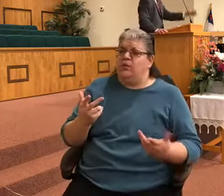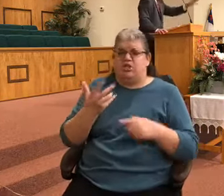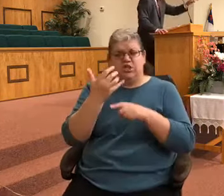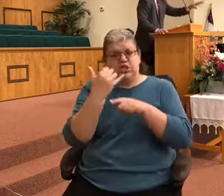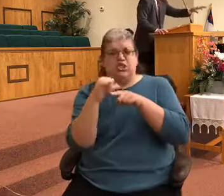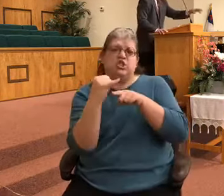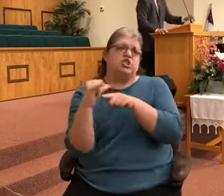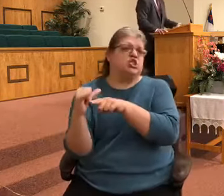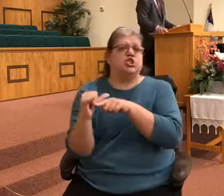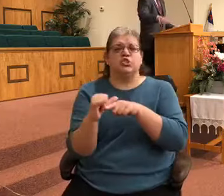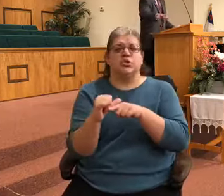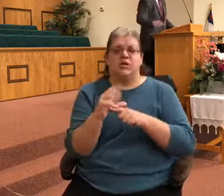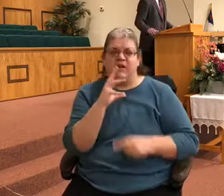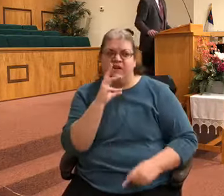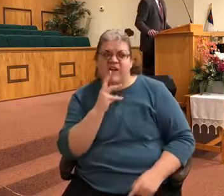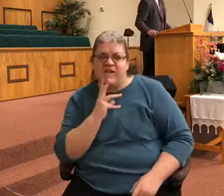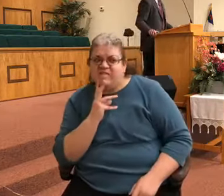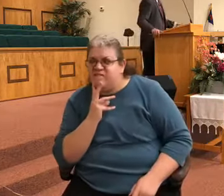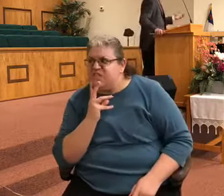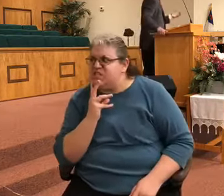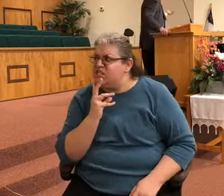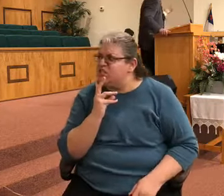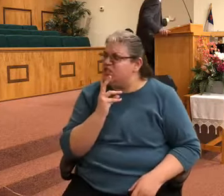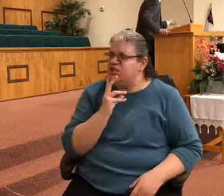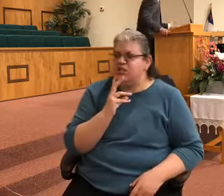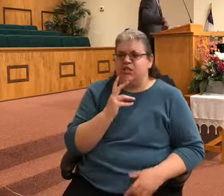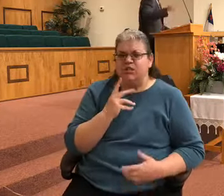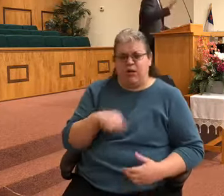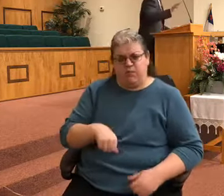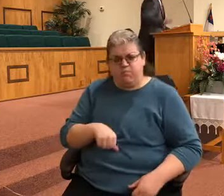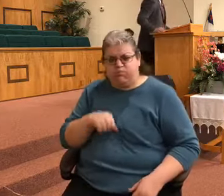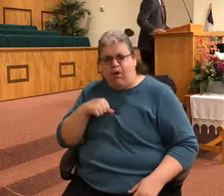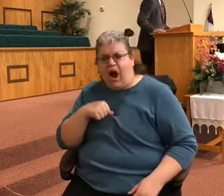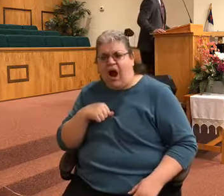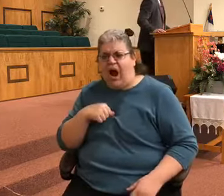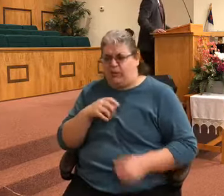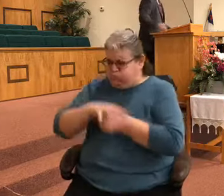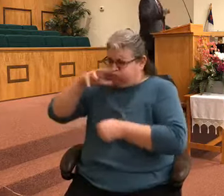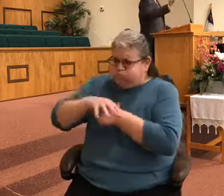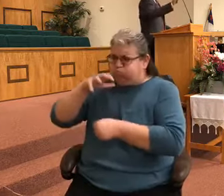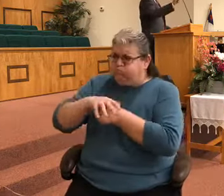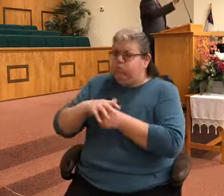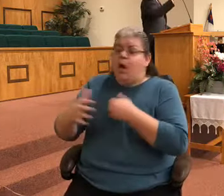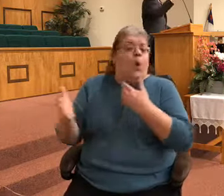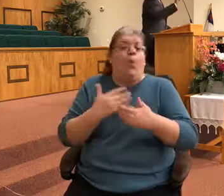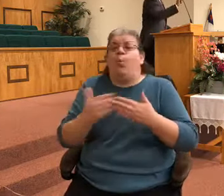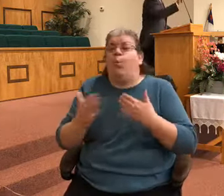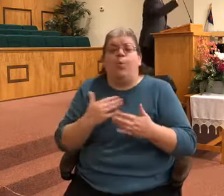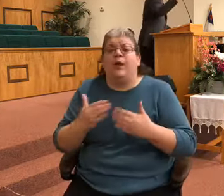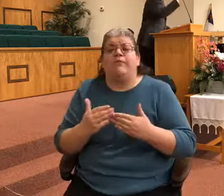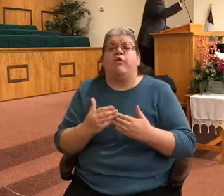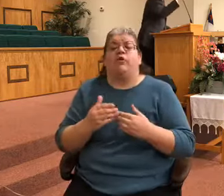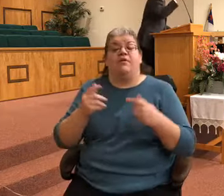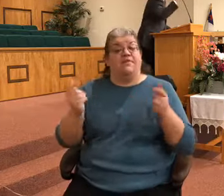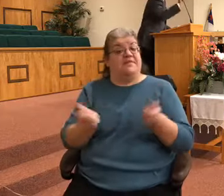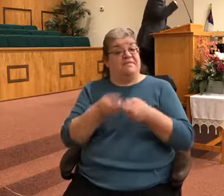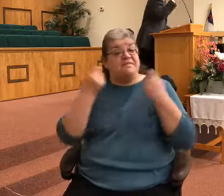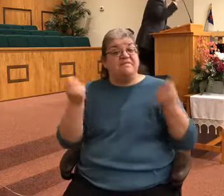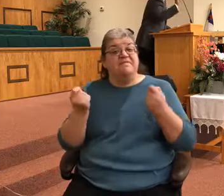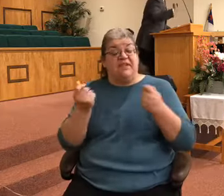whether it's envy or covetousness or pride or a temper problem, I'm telling you the victory and deliverance comes from that